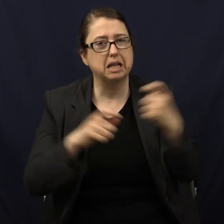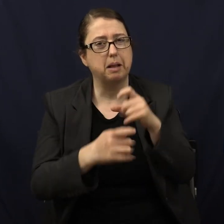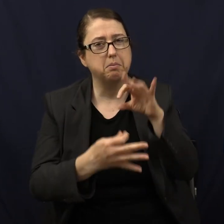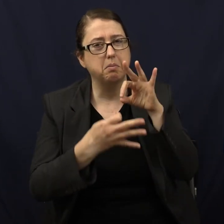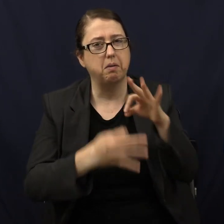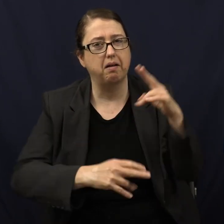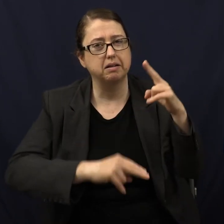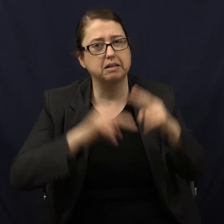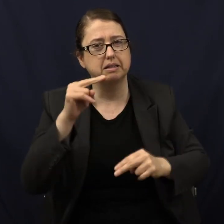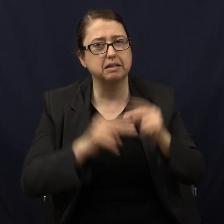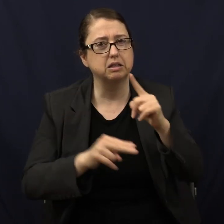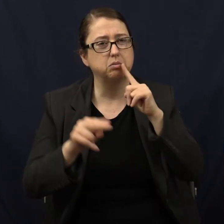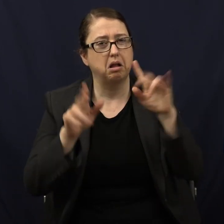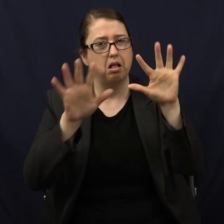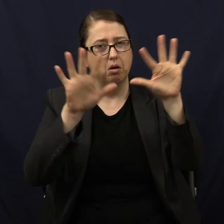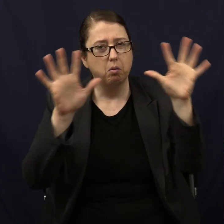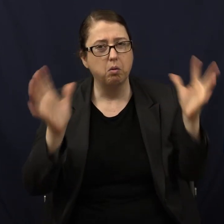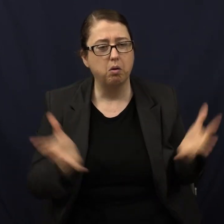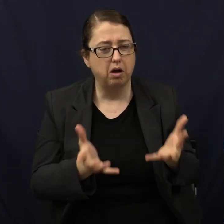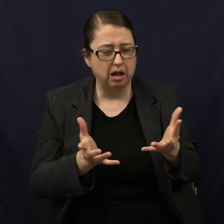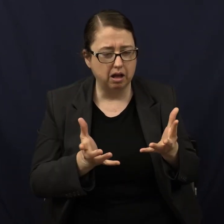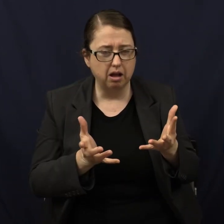perfect structure in the entire world